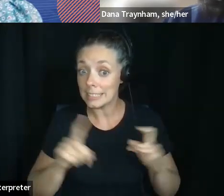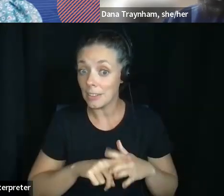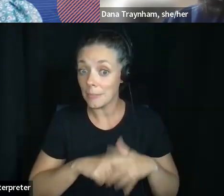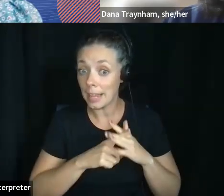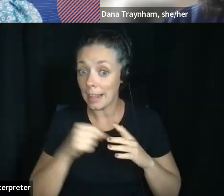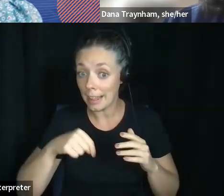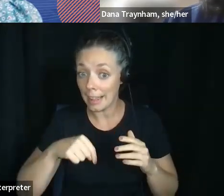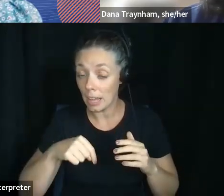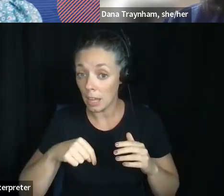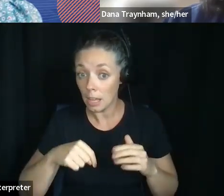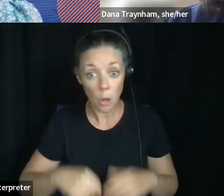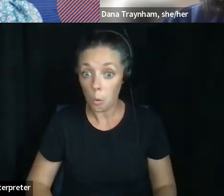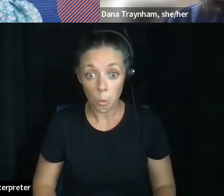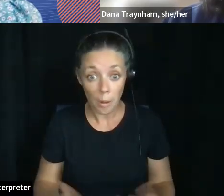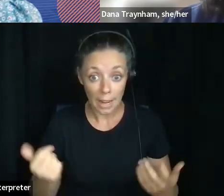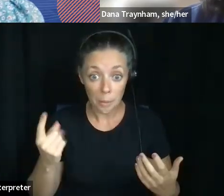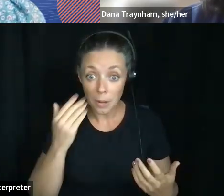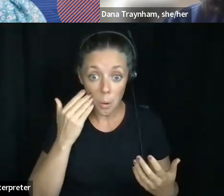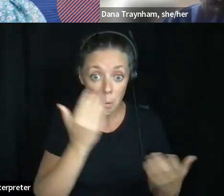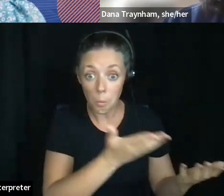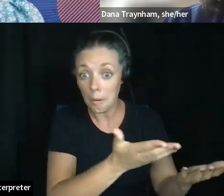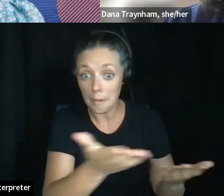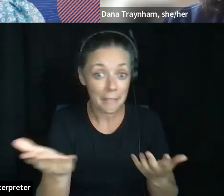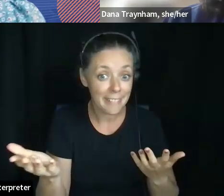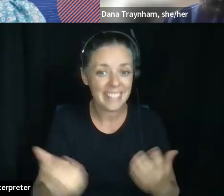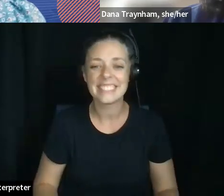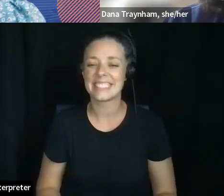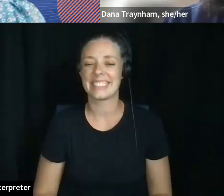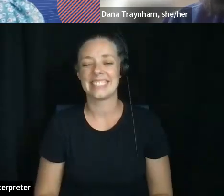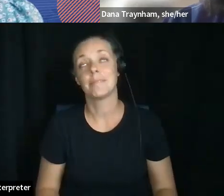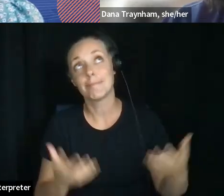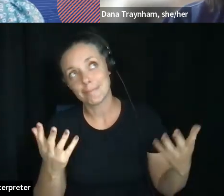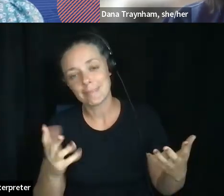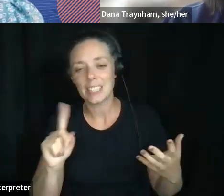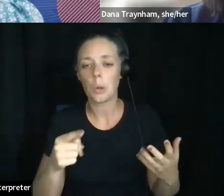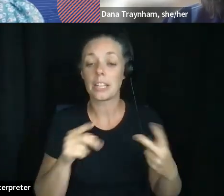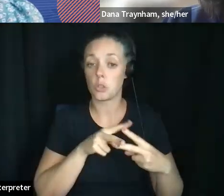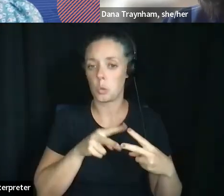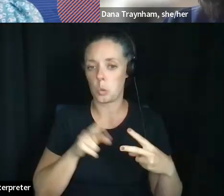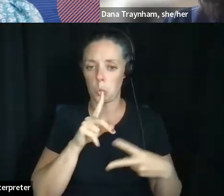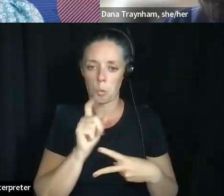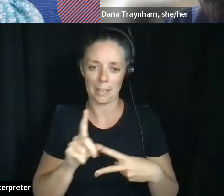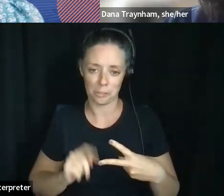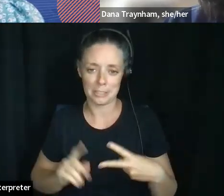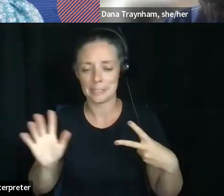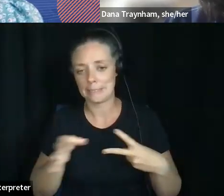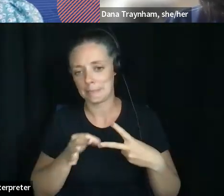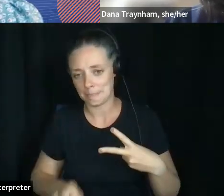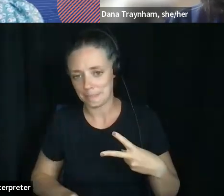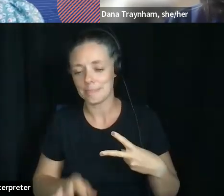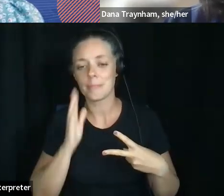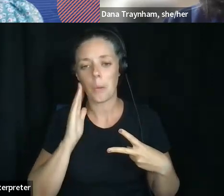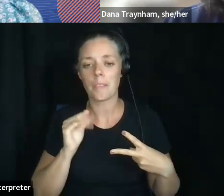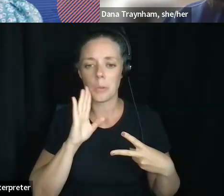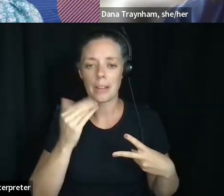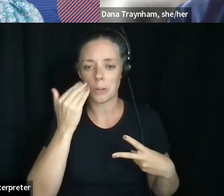Did anybody know that? All right. Well, it's only two questions. So hopefully you'll know